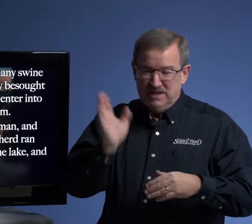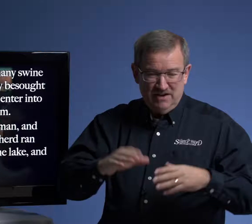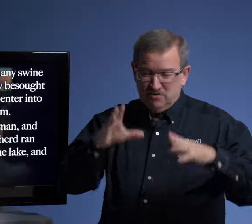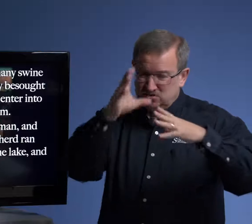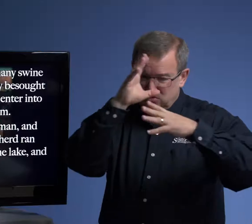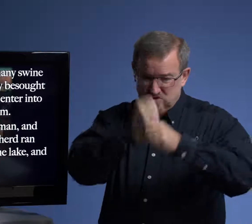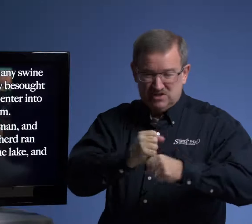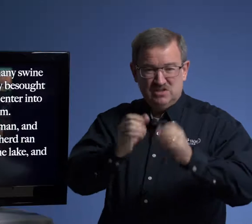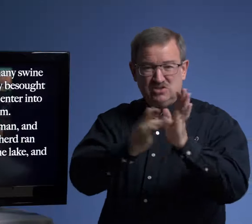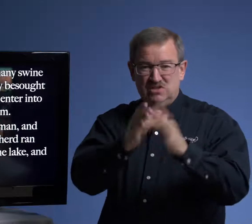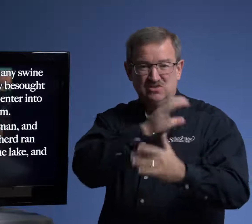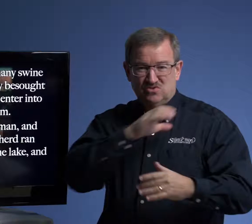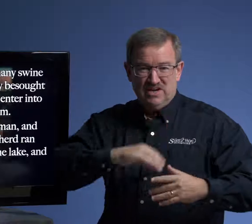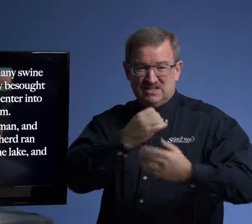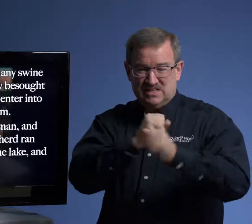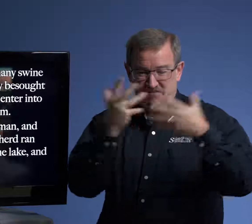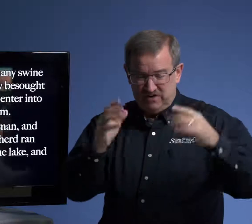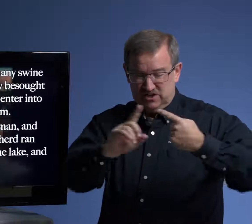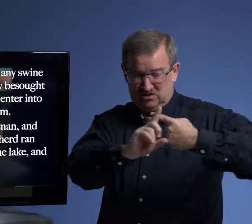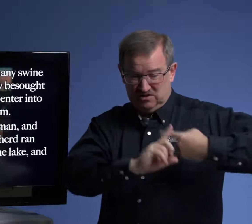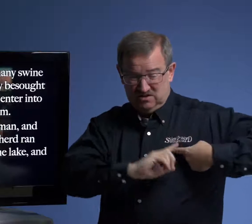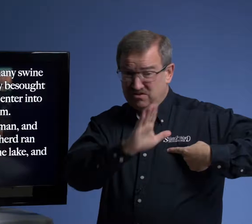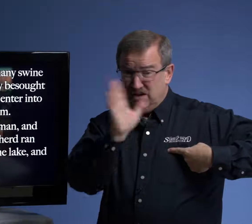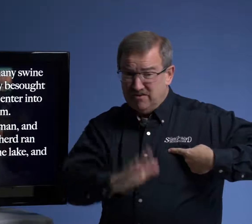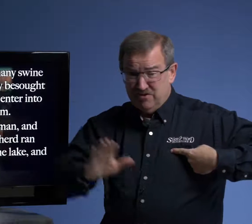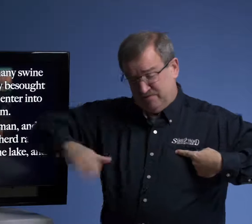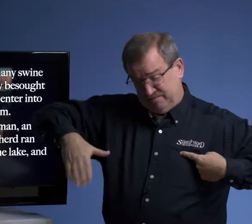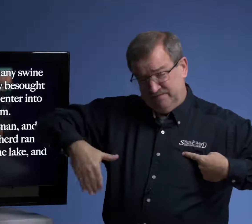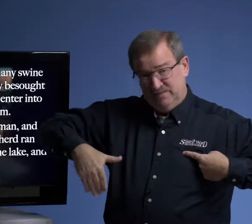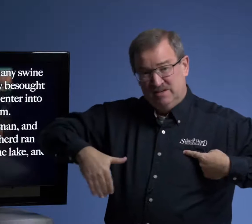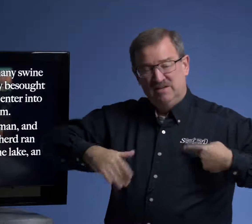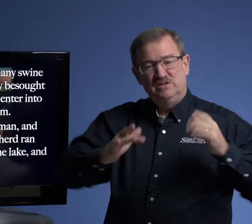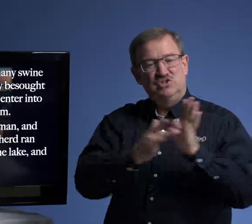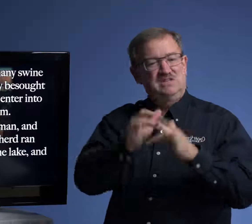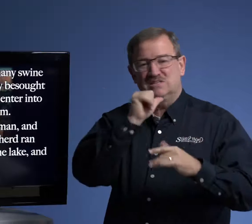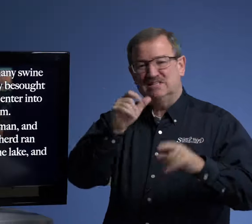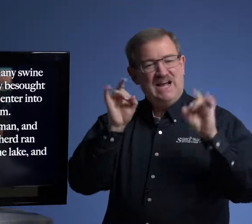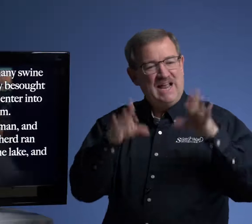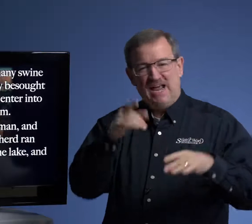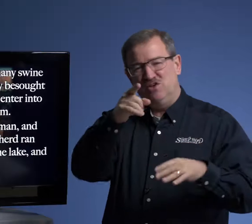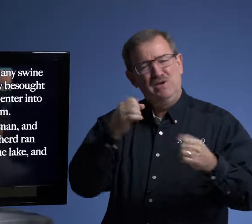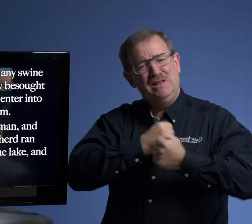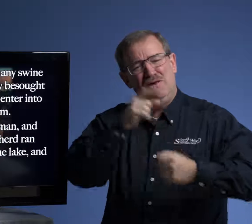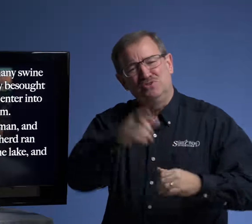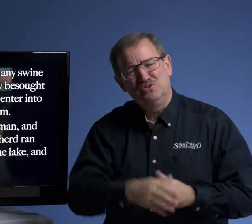never trusted Jesus Christ, say finished, never. Jesus does not hate you. He loves you.